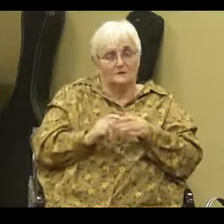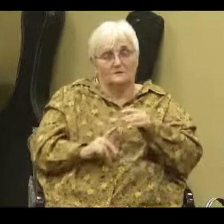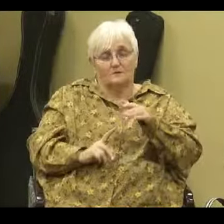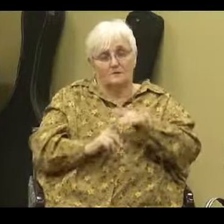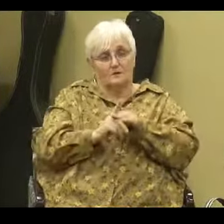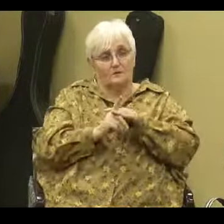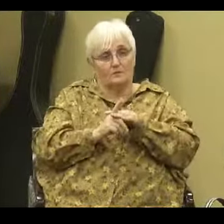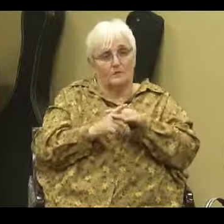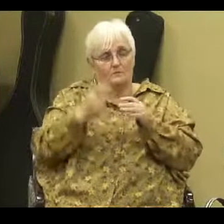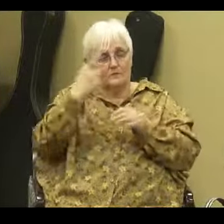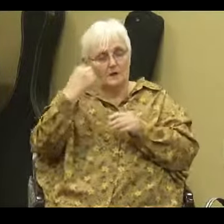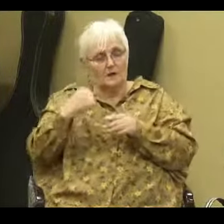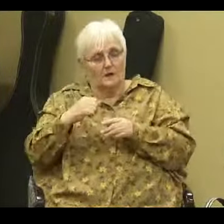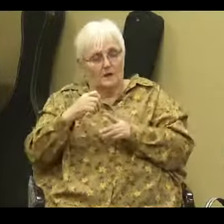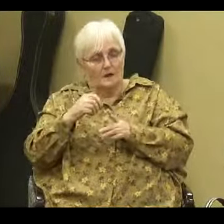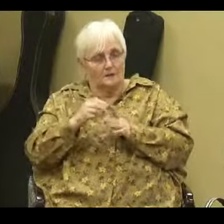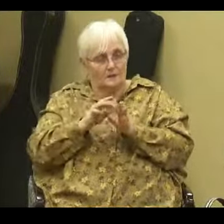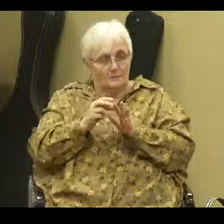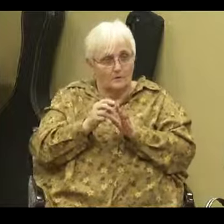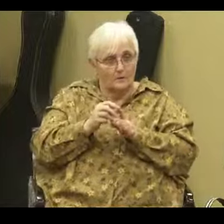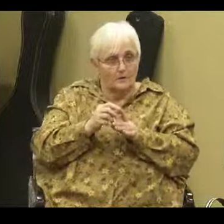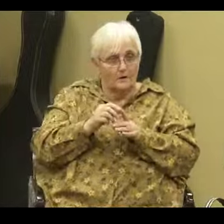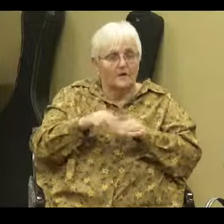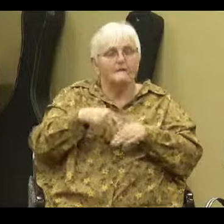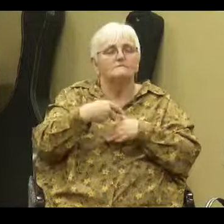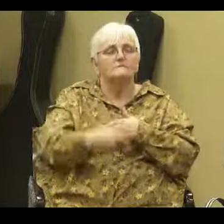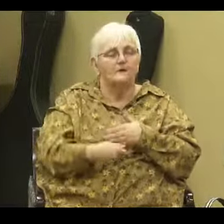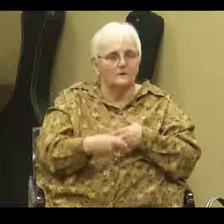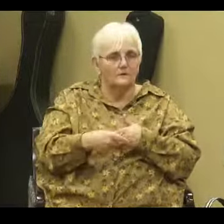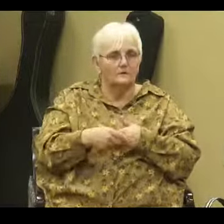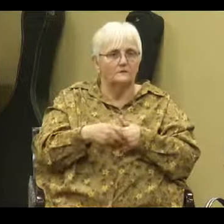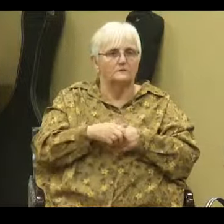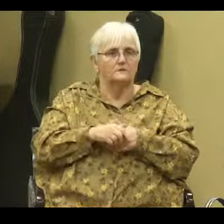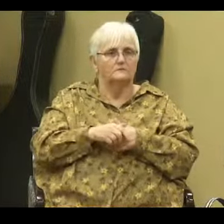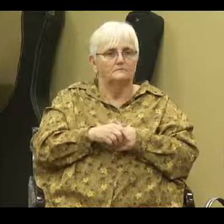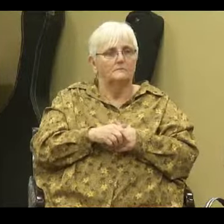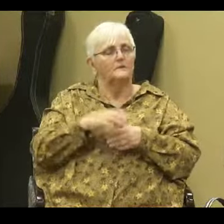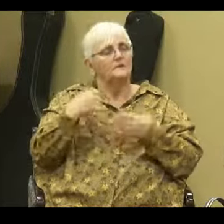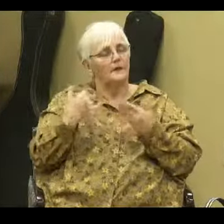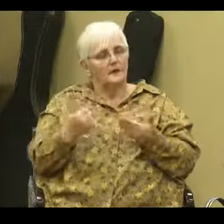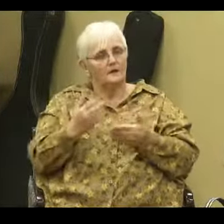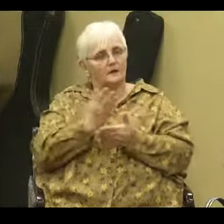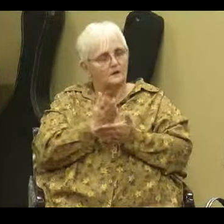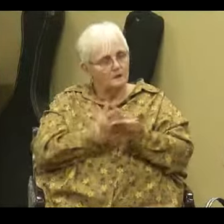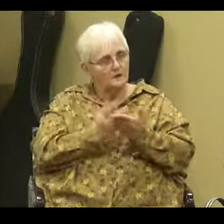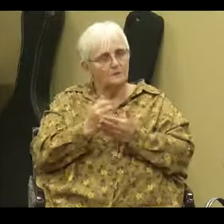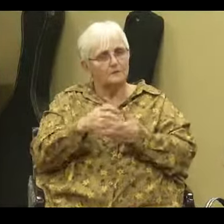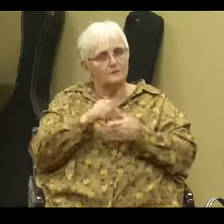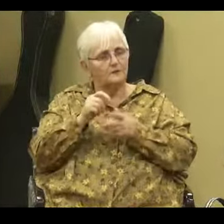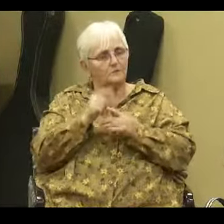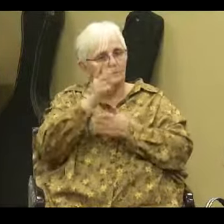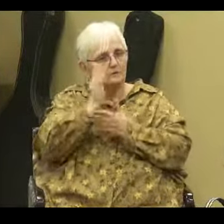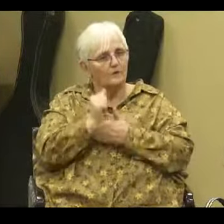because of the word, immediately he stumbles. And so here's someone that receives the word of God with joy.